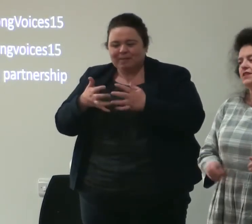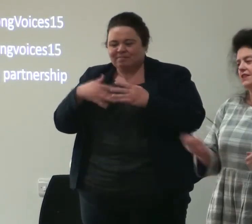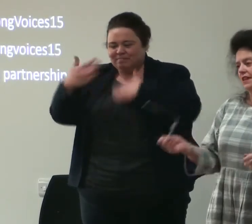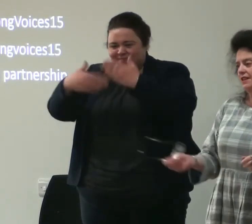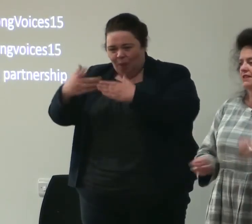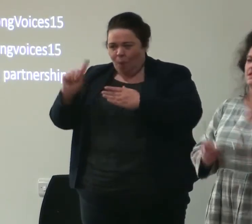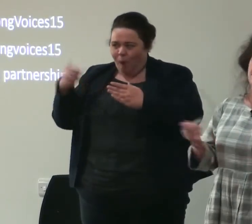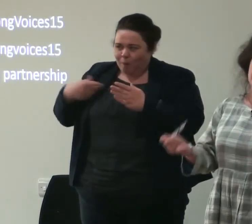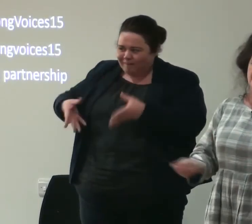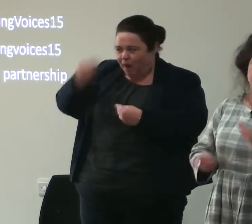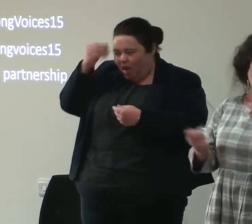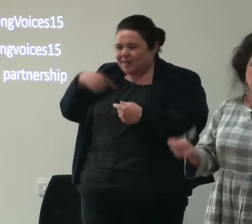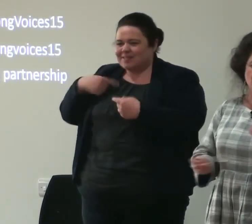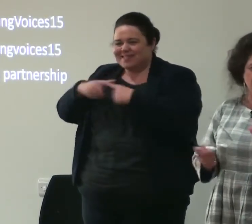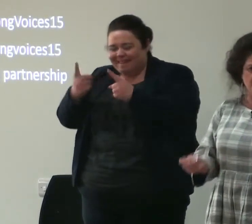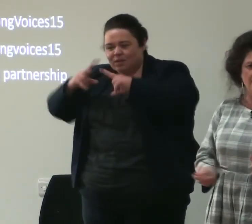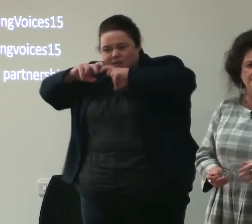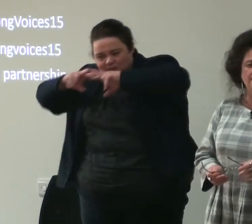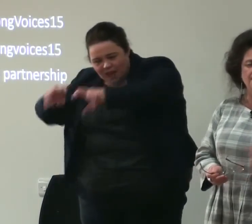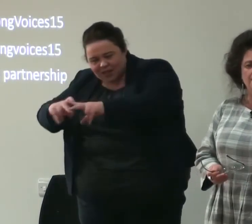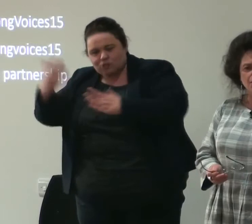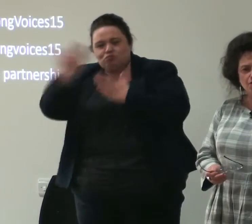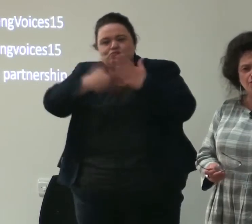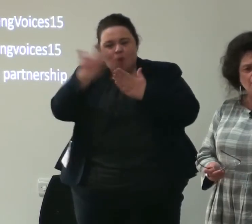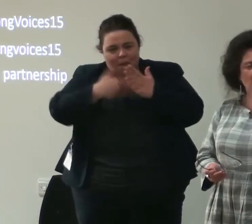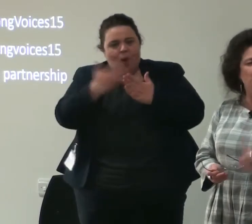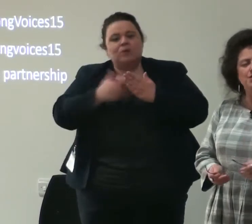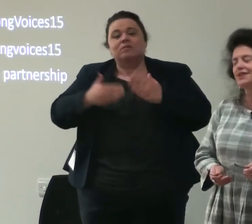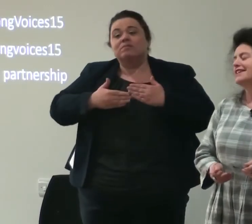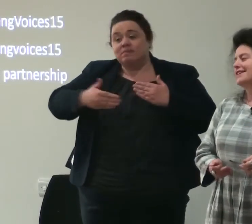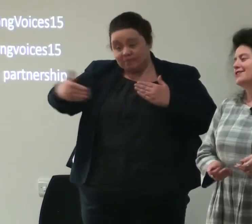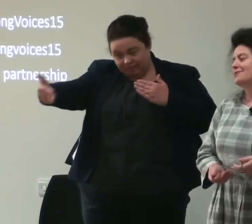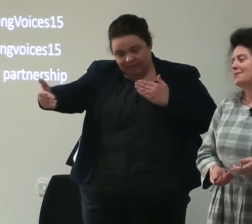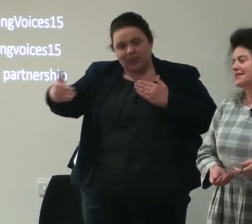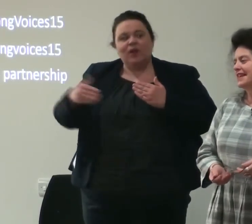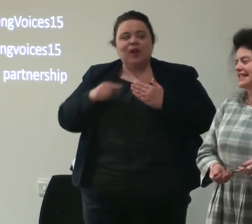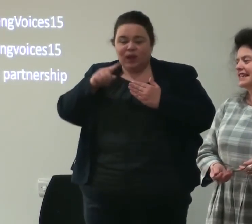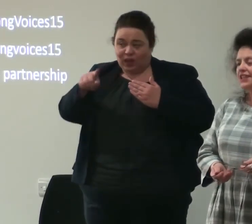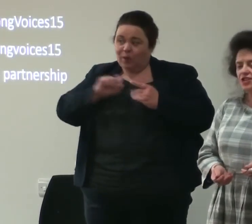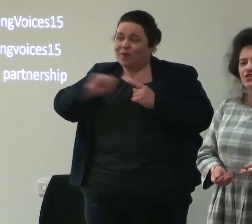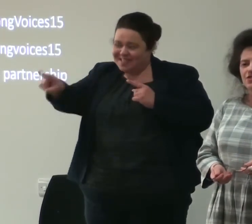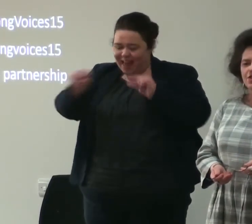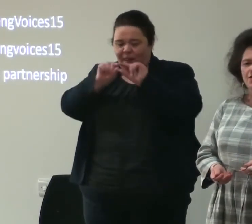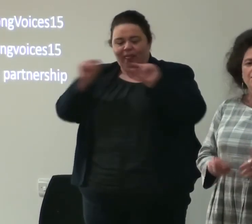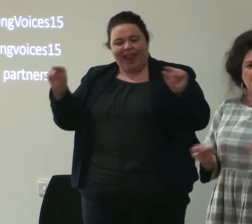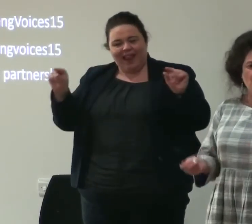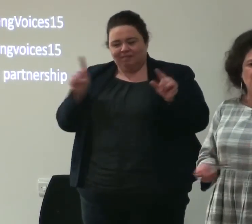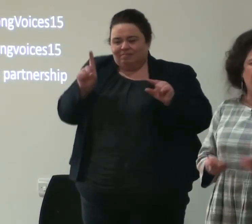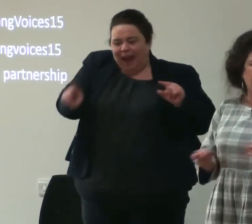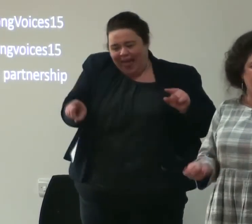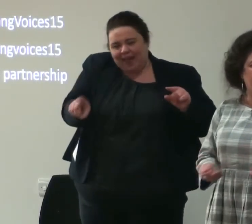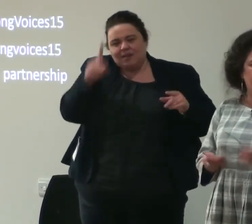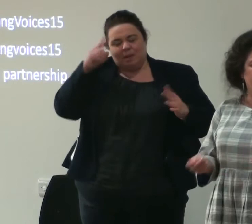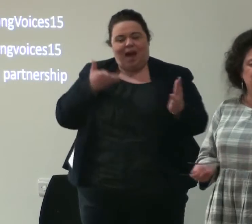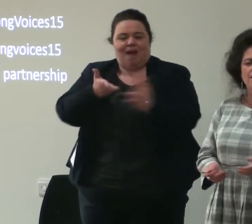learnings and the case studies and reports and all kinds of things which in due course you will be sent links to so that you've got